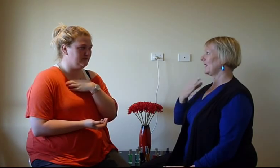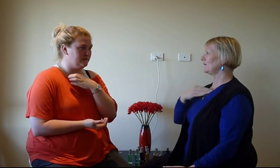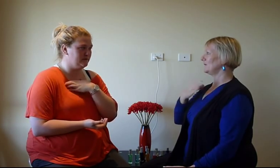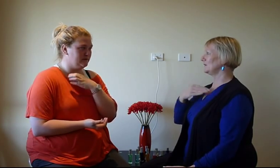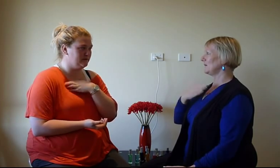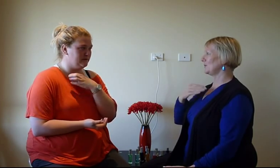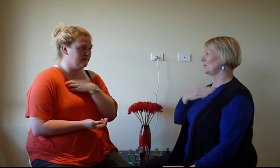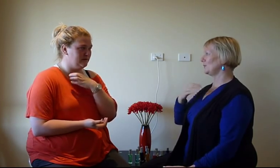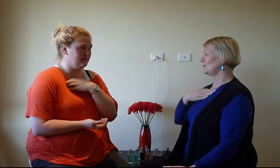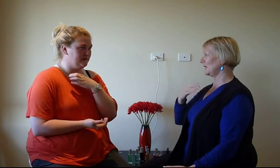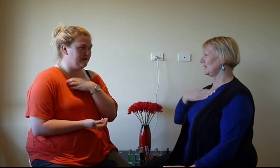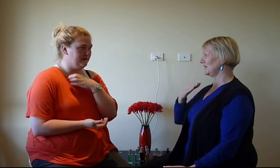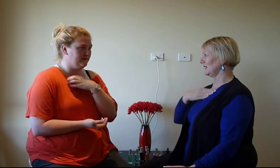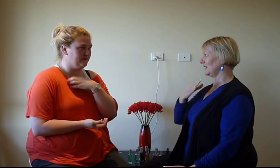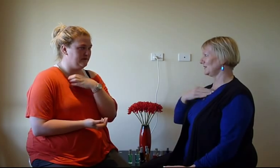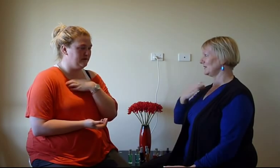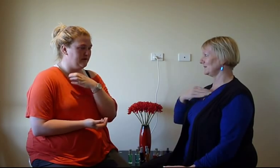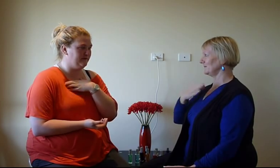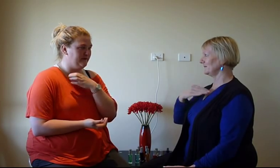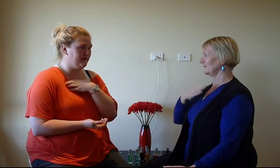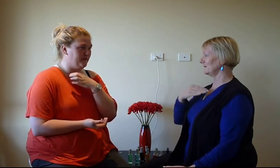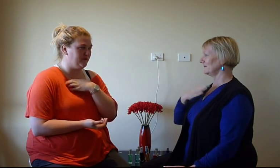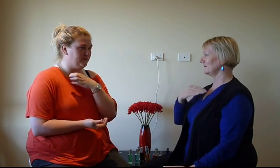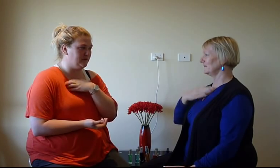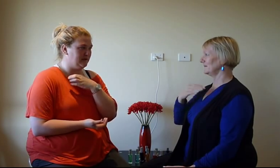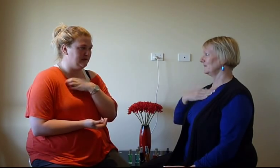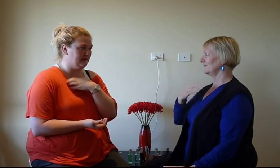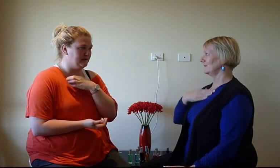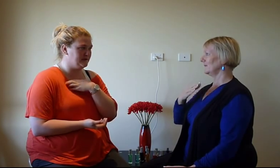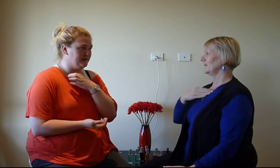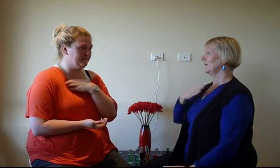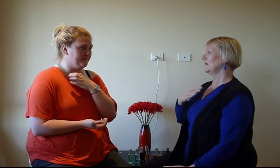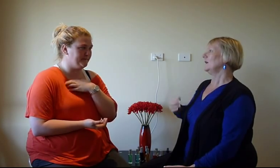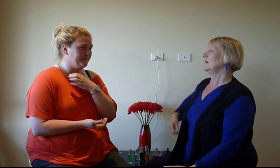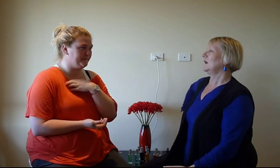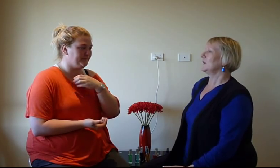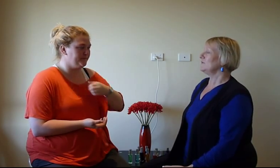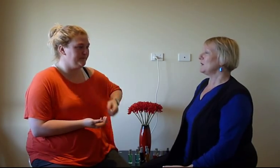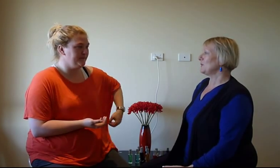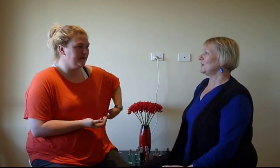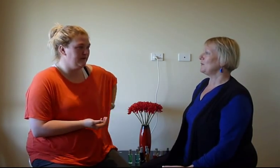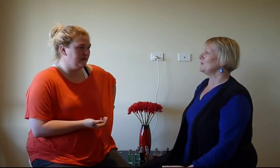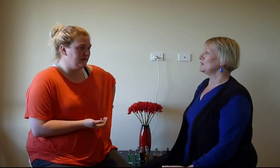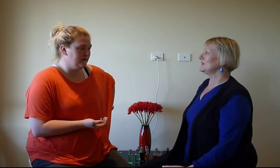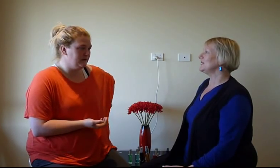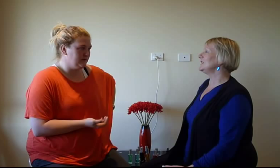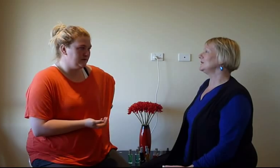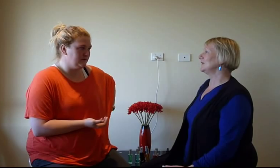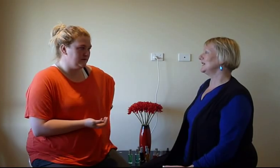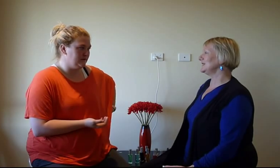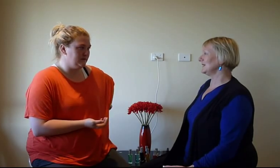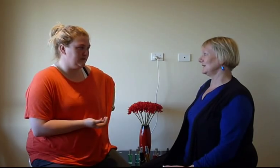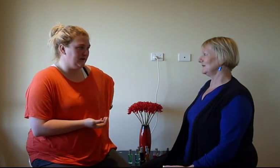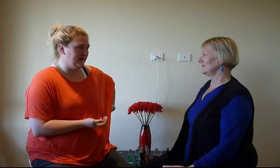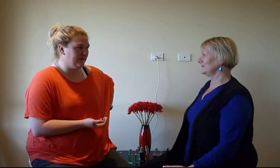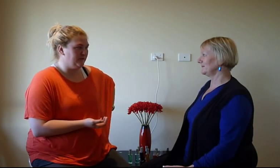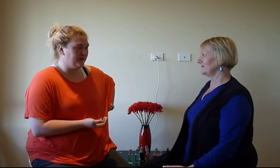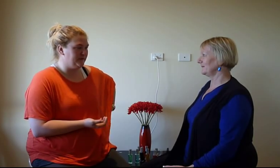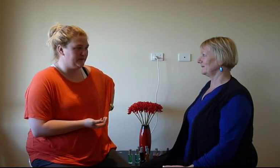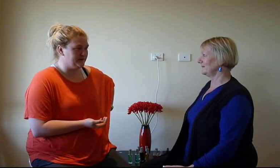And feel that purple healing energy. And feel that purple healing energy. I give my body permission to heal easily. I give my body permission